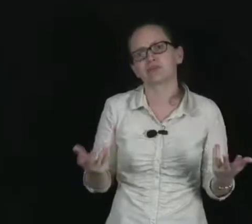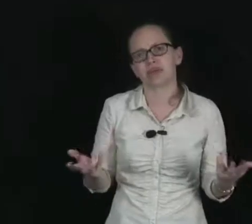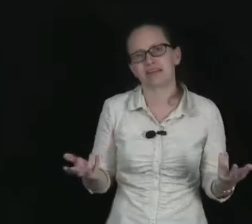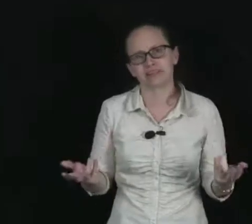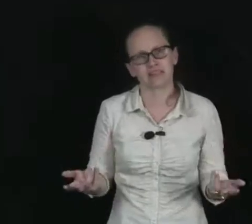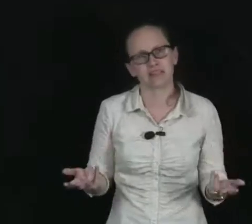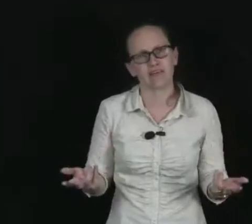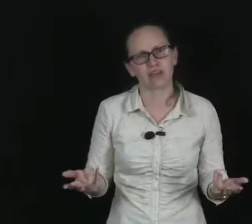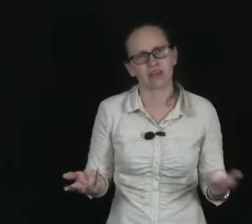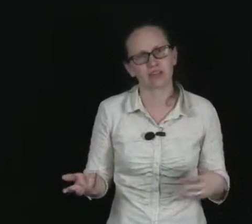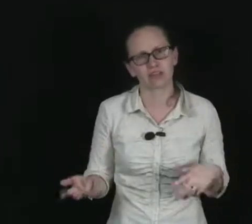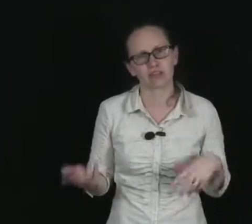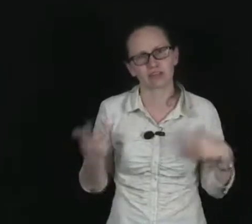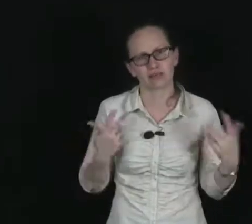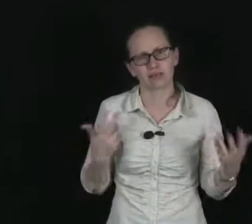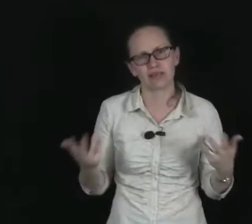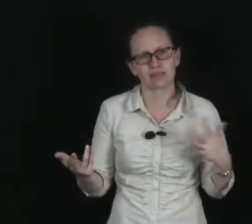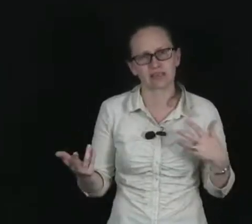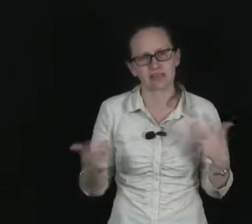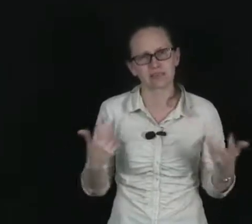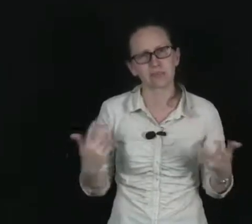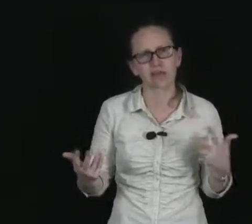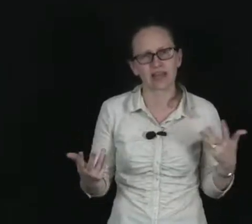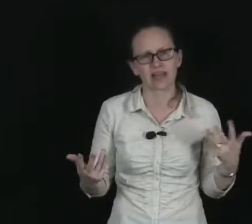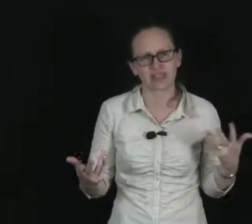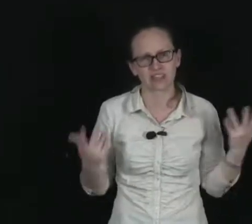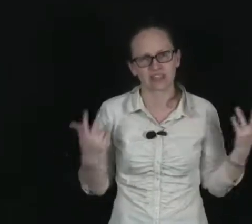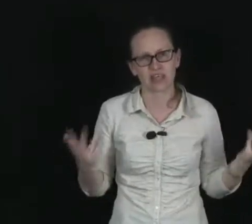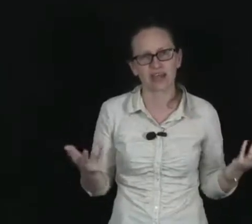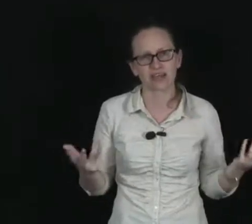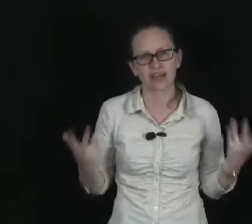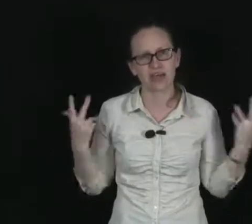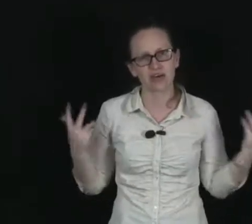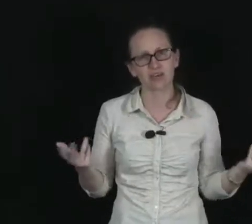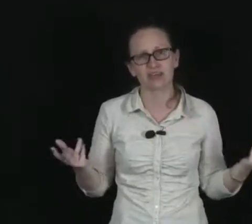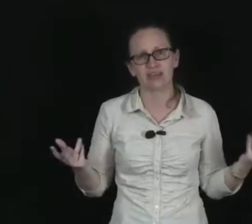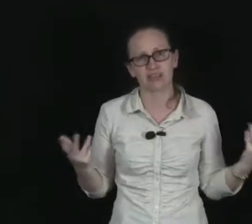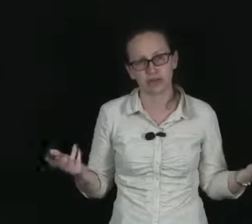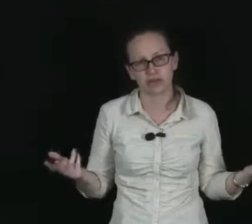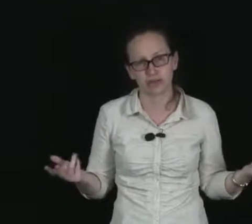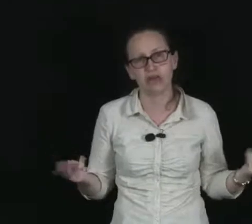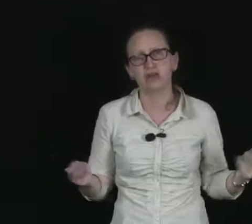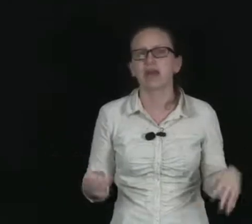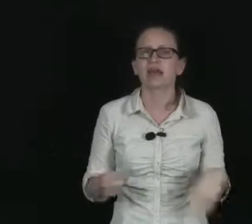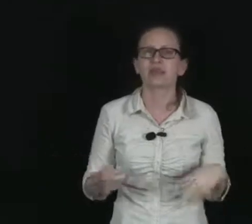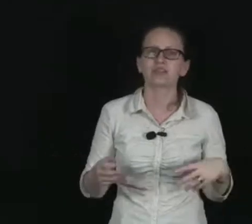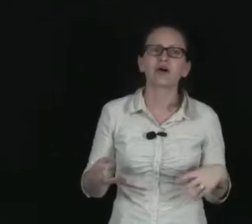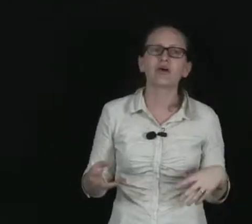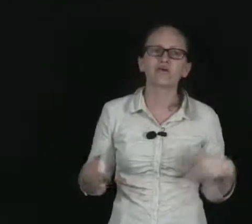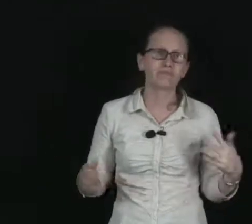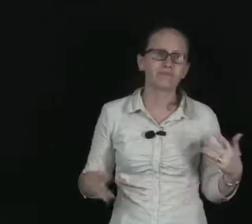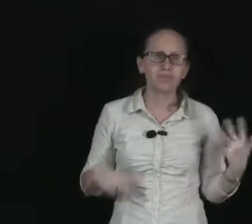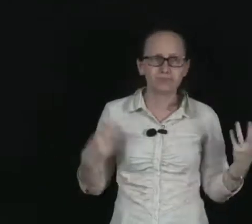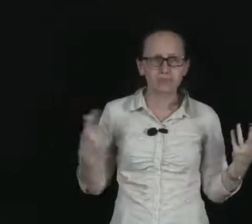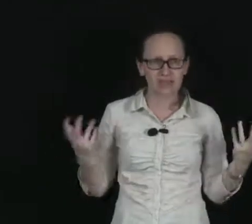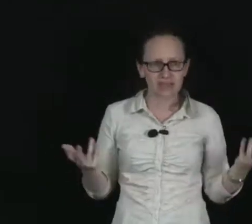also has disadvantages because it means that it's more likely to target healthy tissue. And so beta